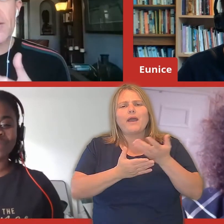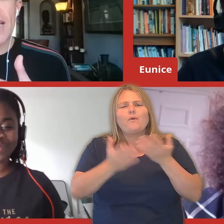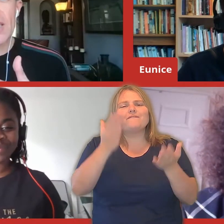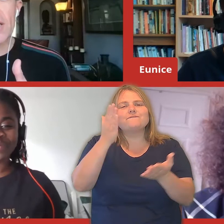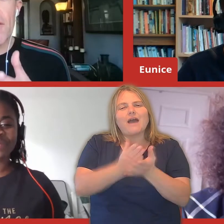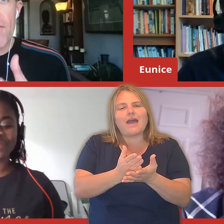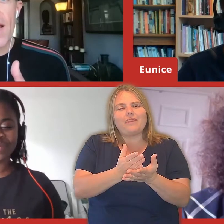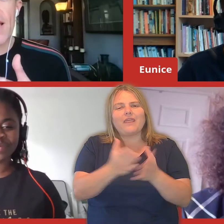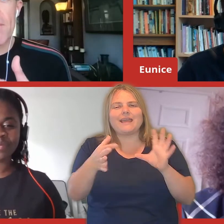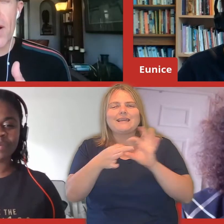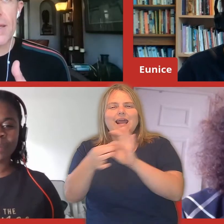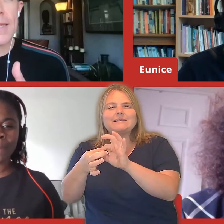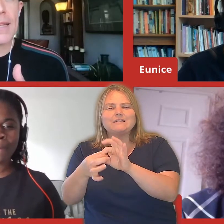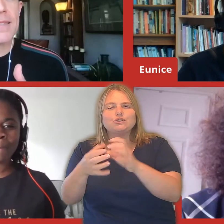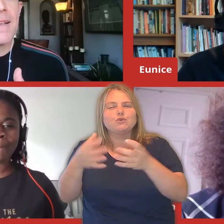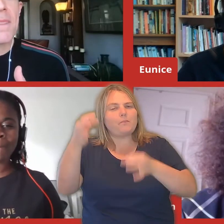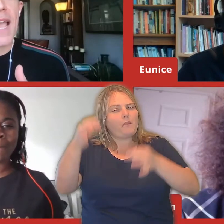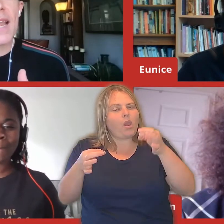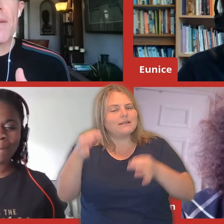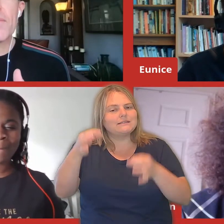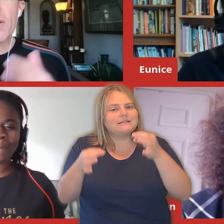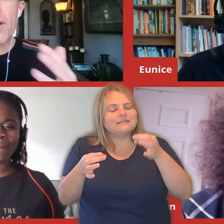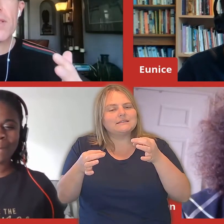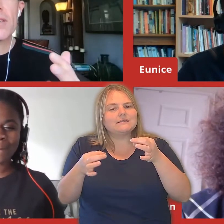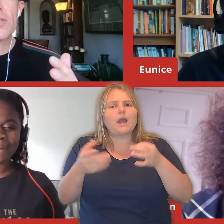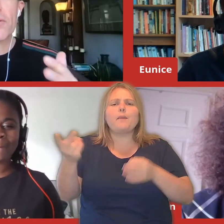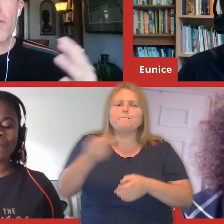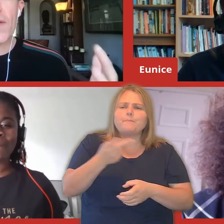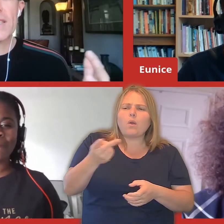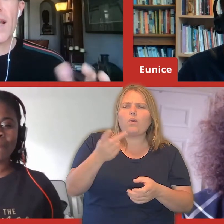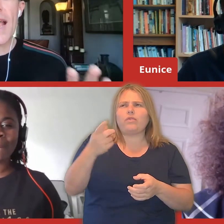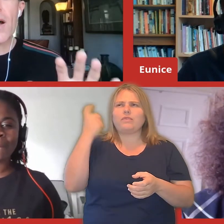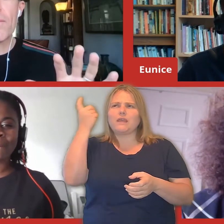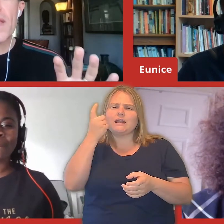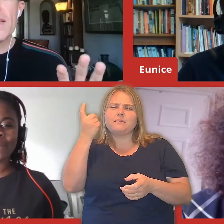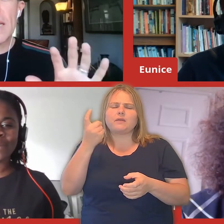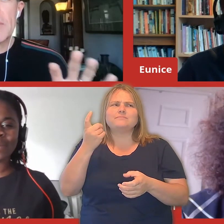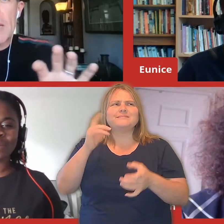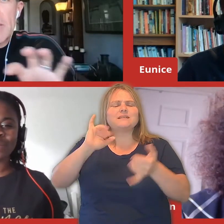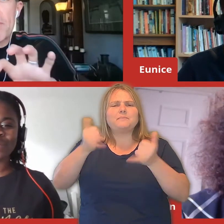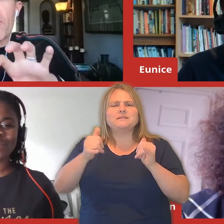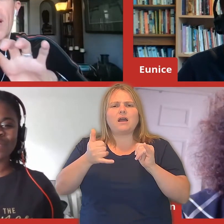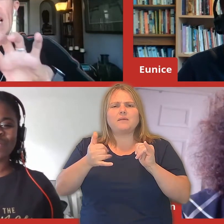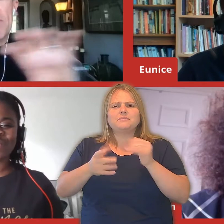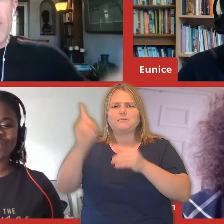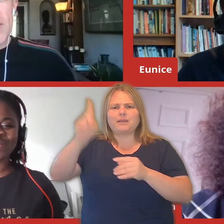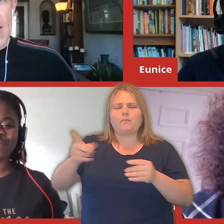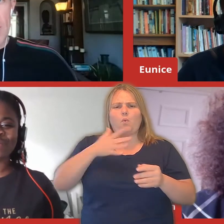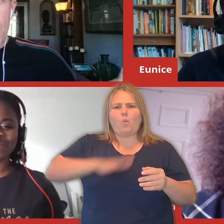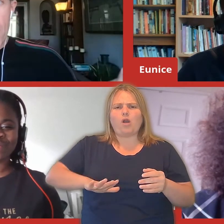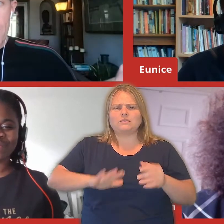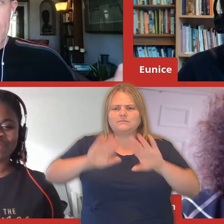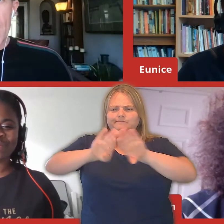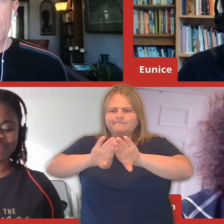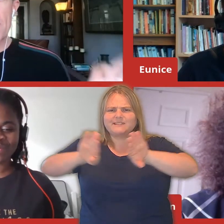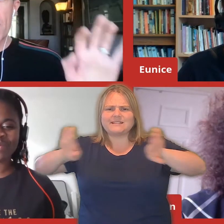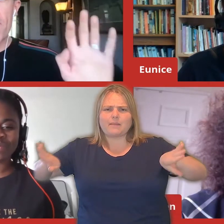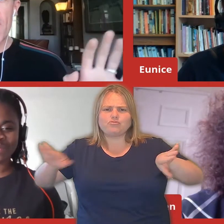and politics and the intersection of faith and politics. And we were both sort of reflecting on how sometimes people want to keep those things